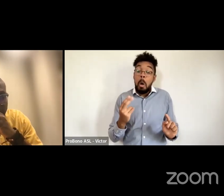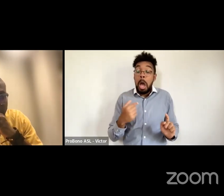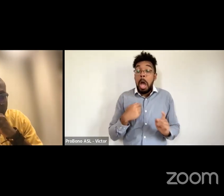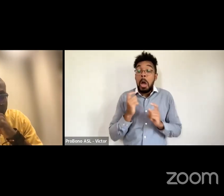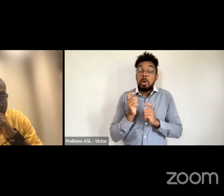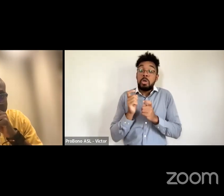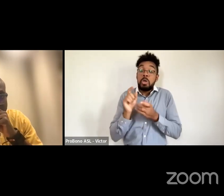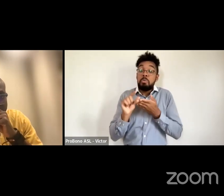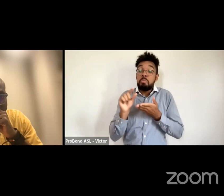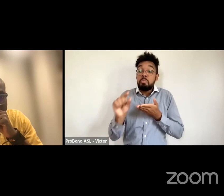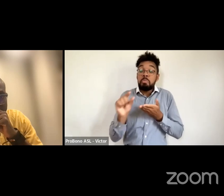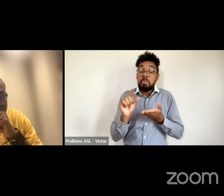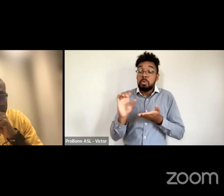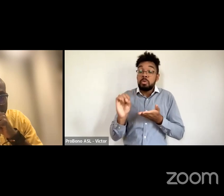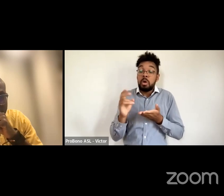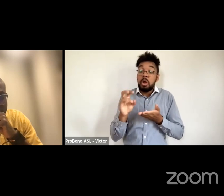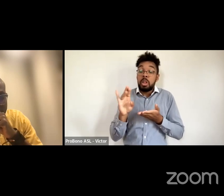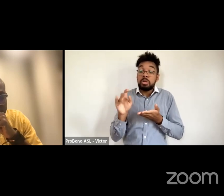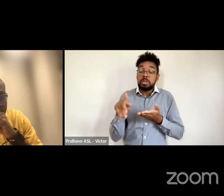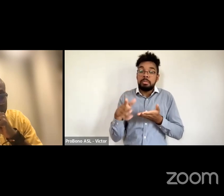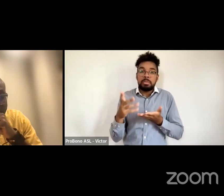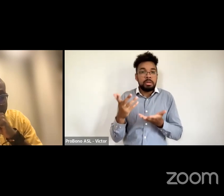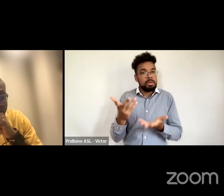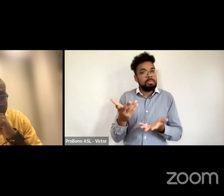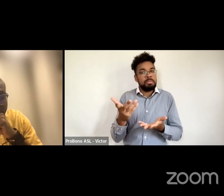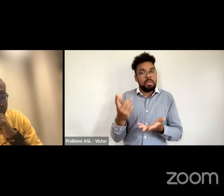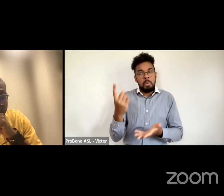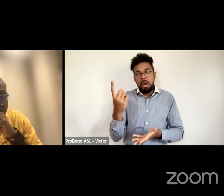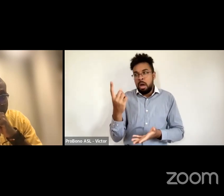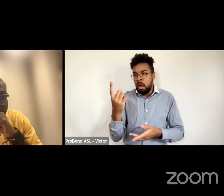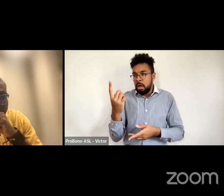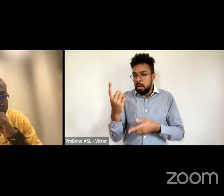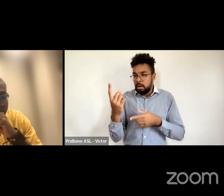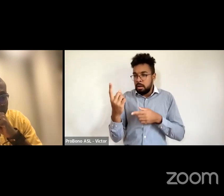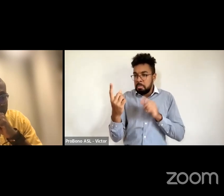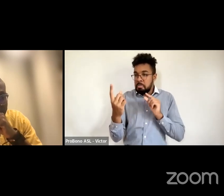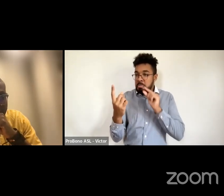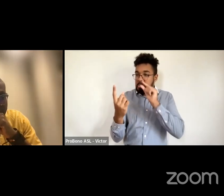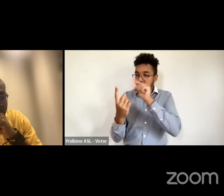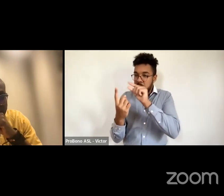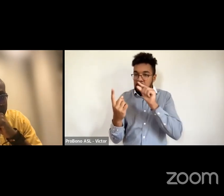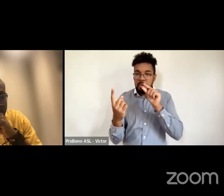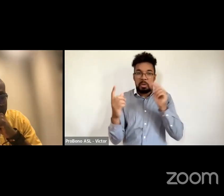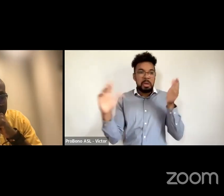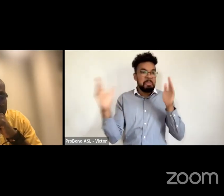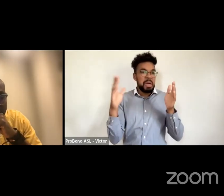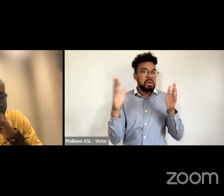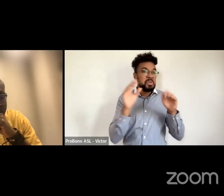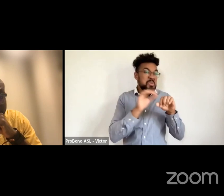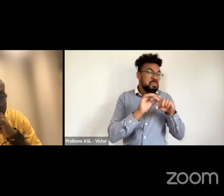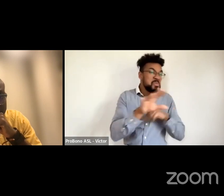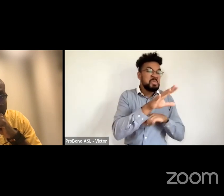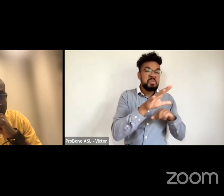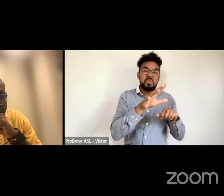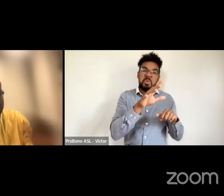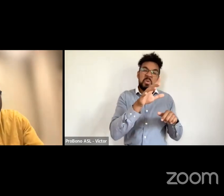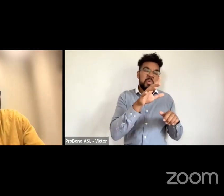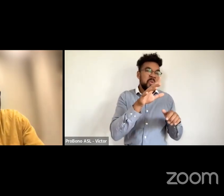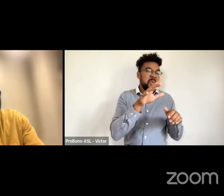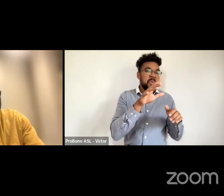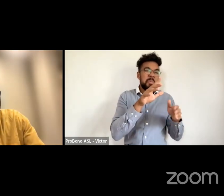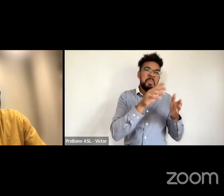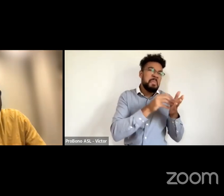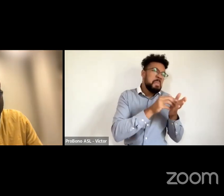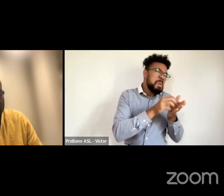how many are you how many lives are you affecting at the end of the day a couple of hundred out of millions and millions of people